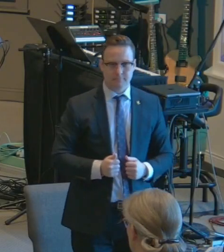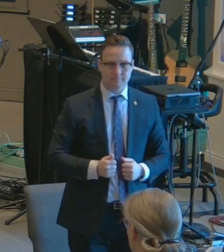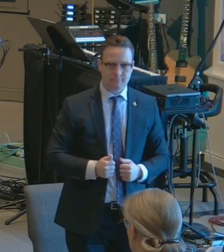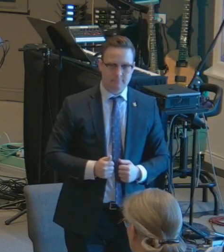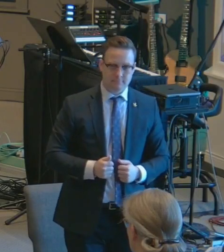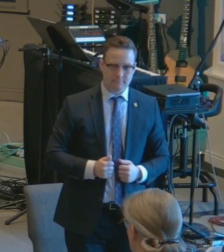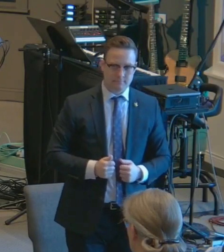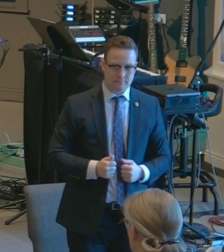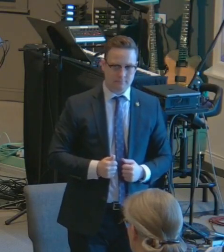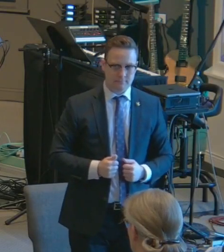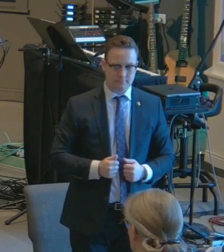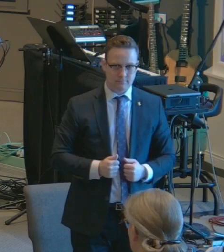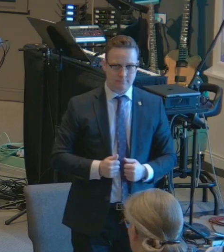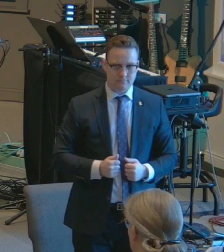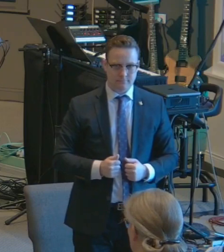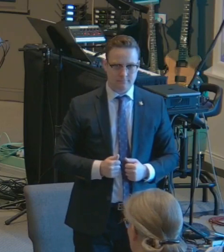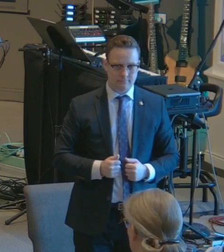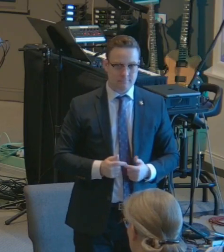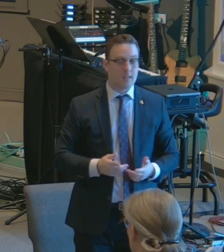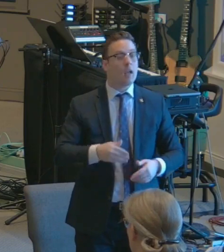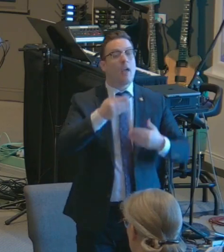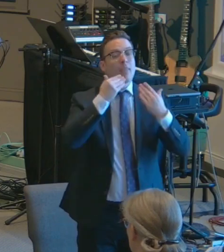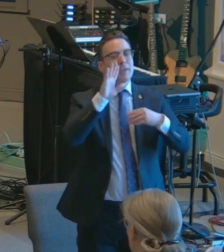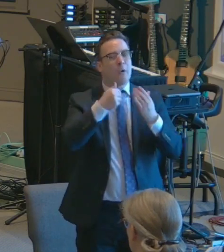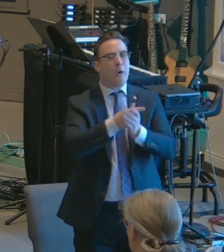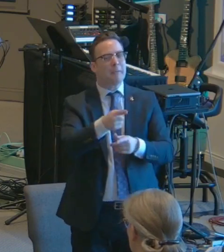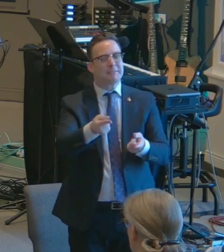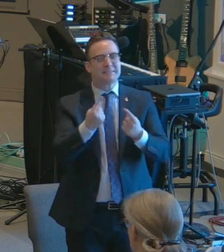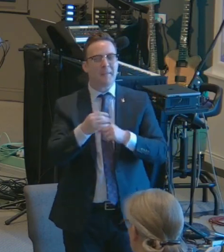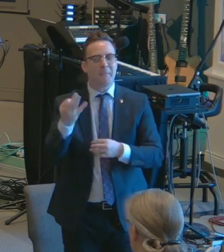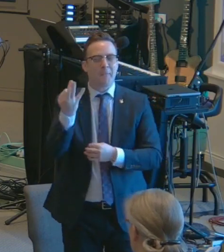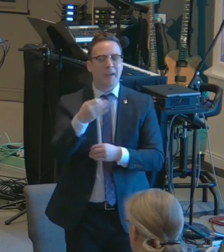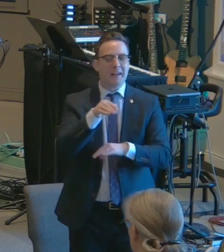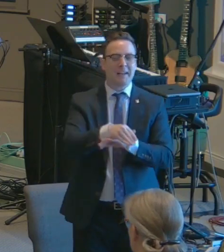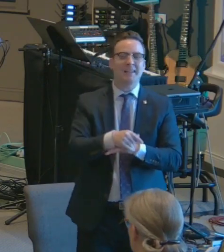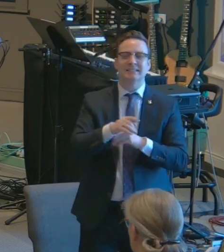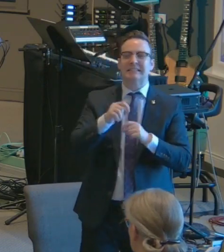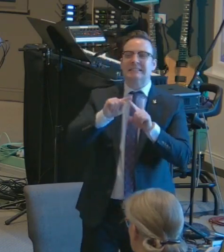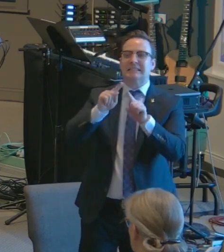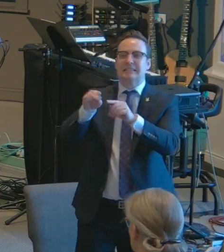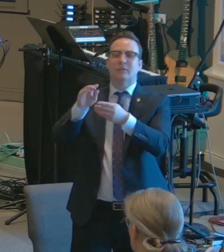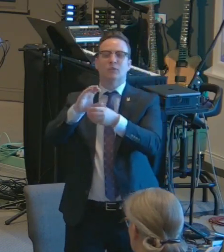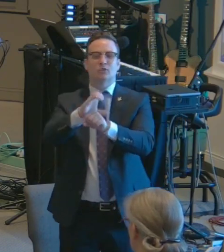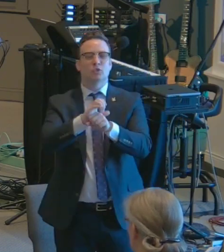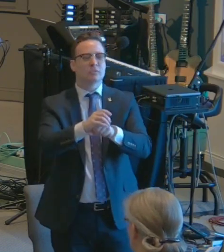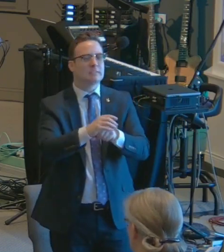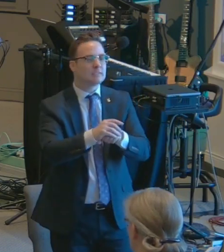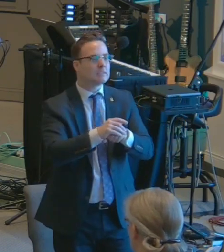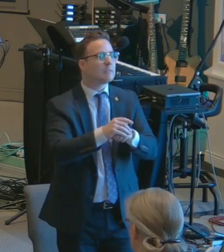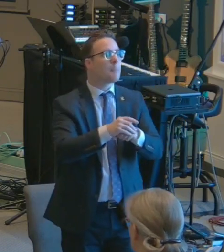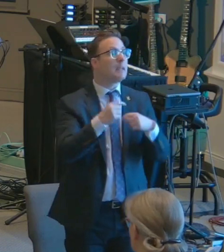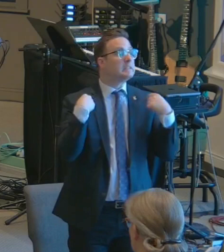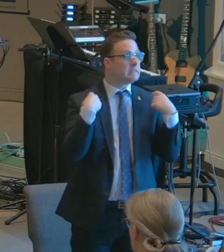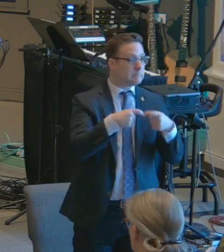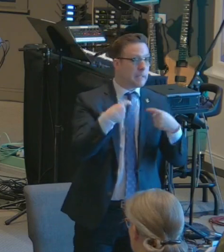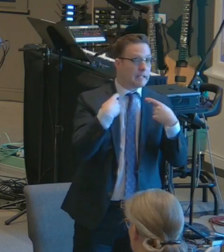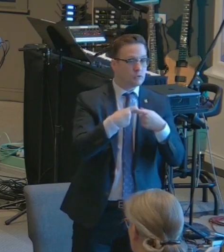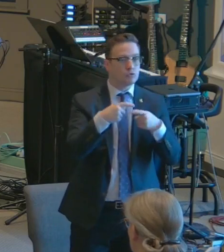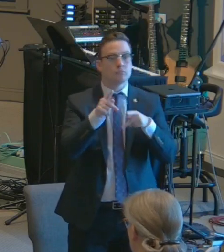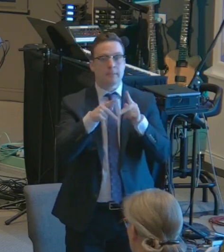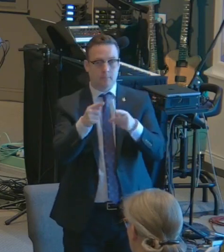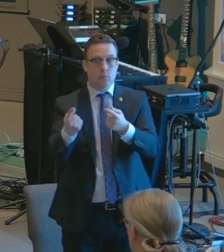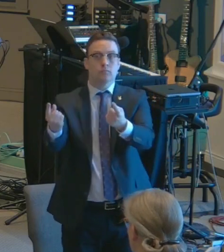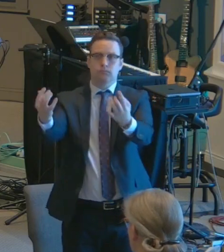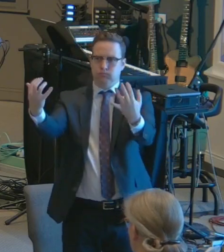Thank you for all that came on Friday night. We had a bunch of area churches that sent some Spanish-speaking people. We had a